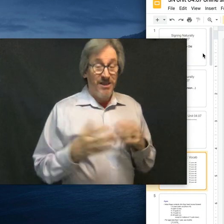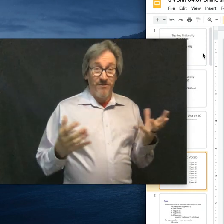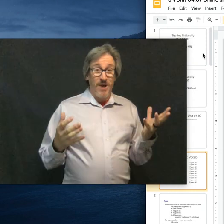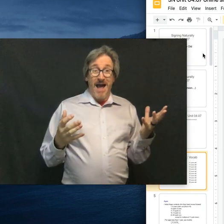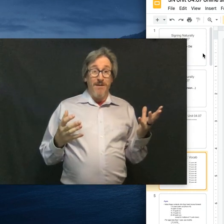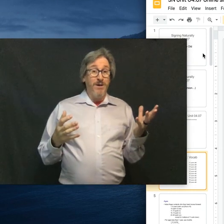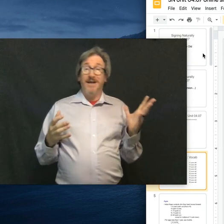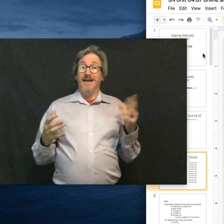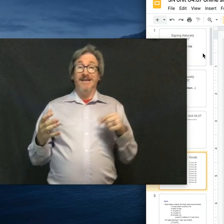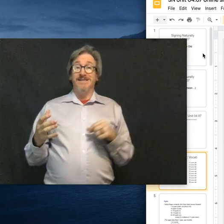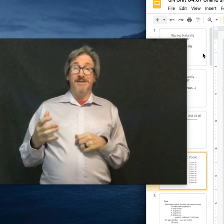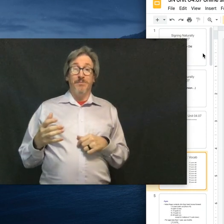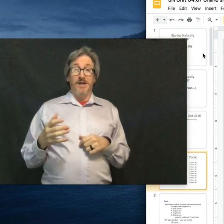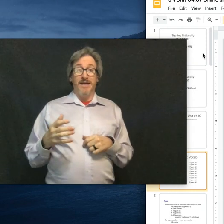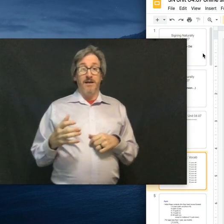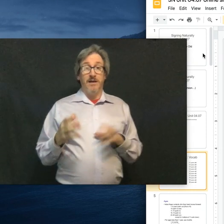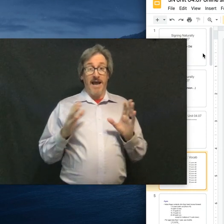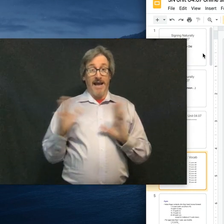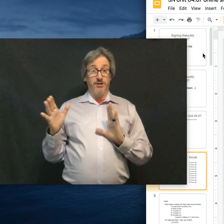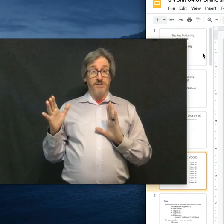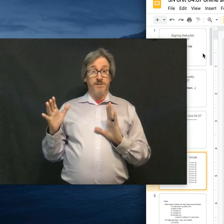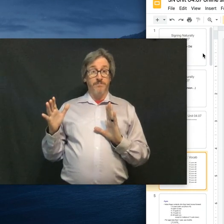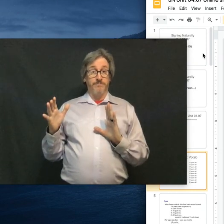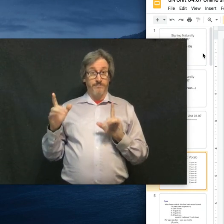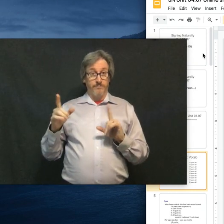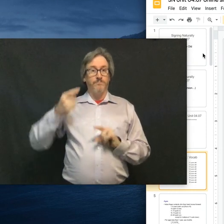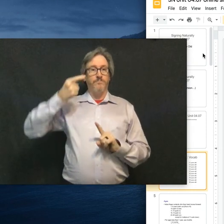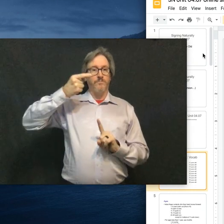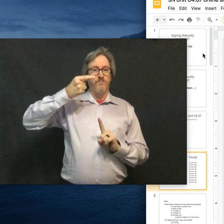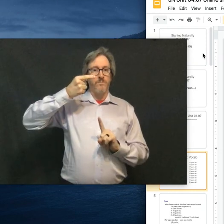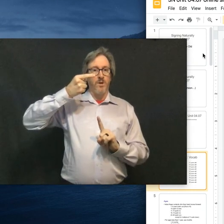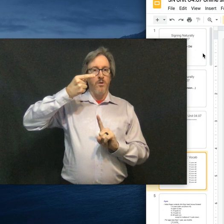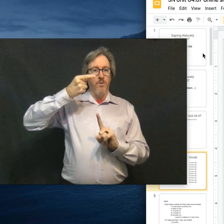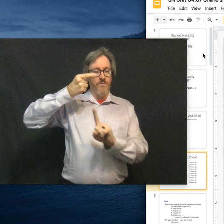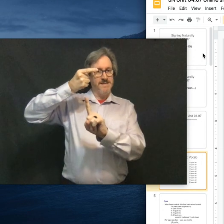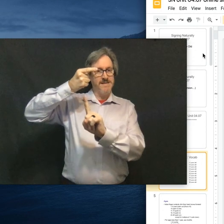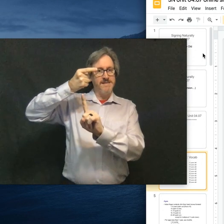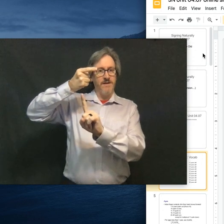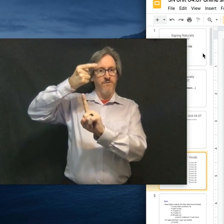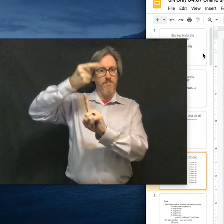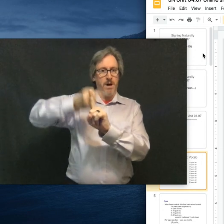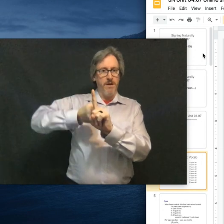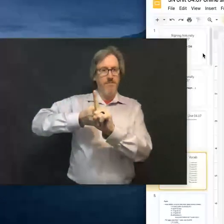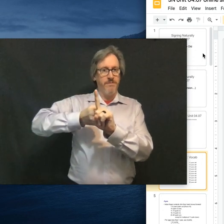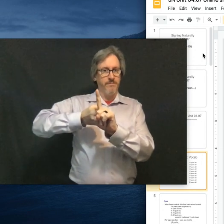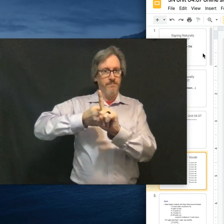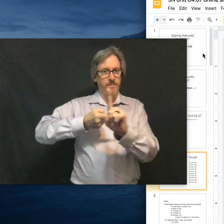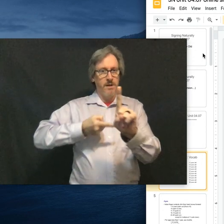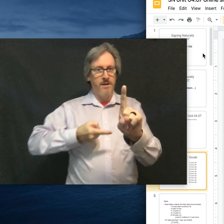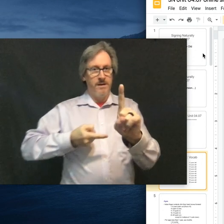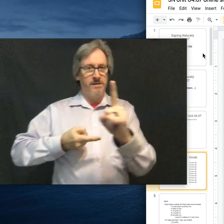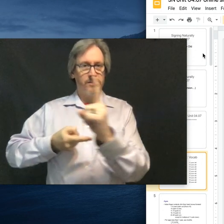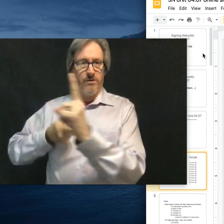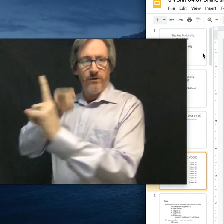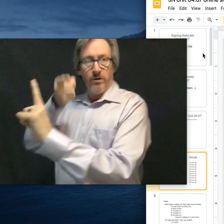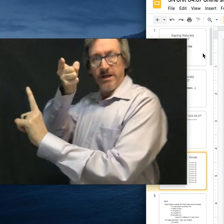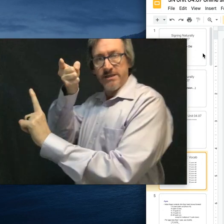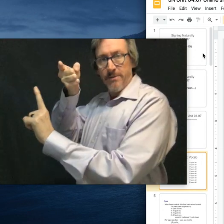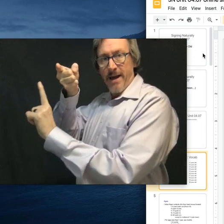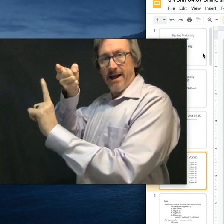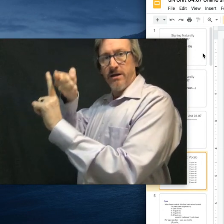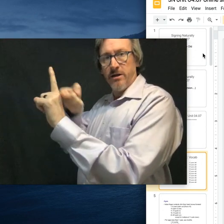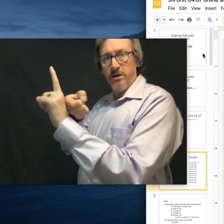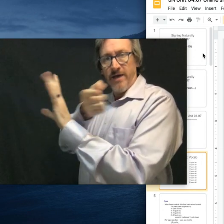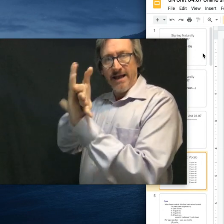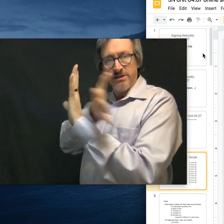The vocab is simply ages. This is the sign for month. So if you look